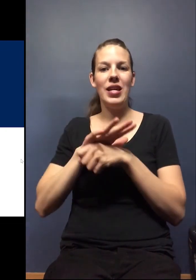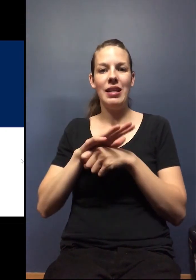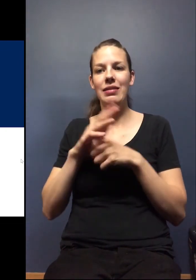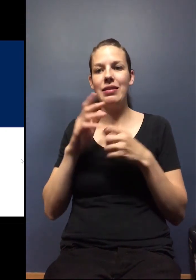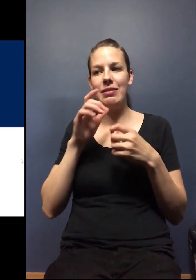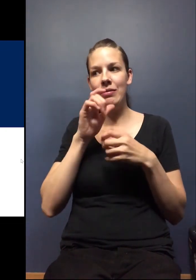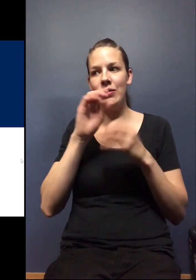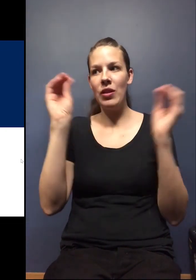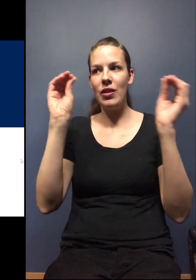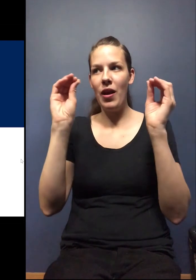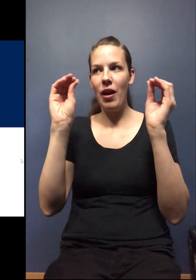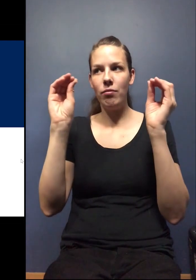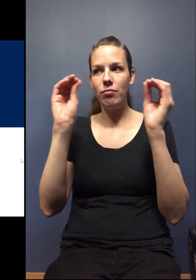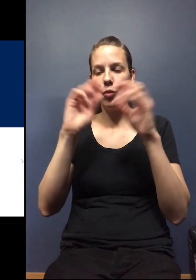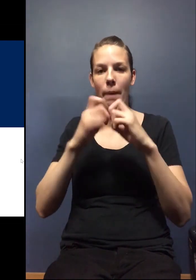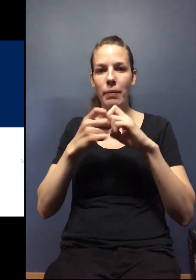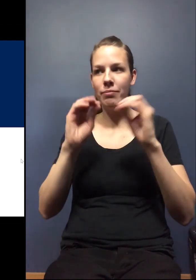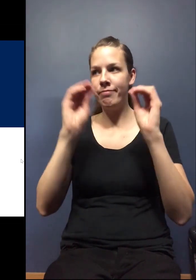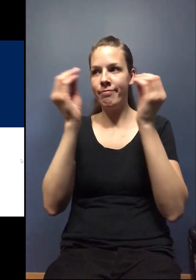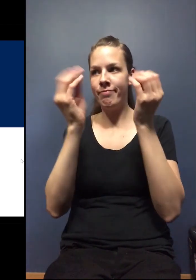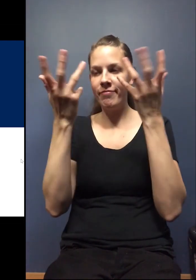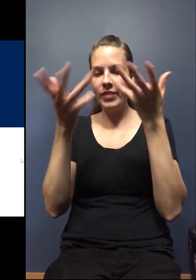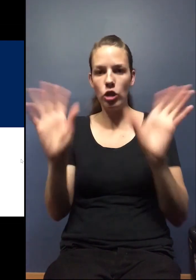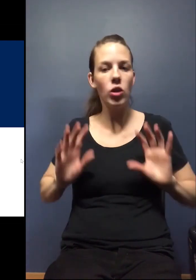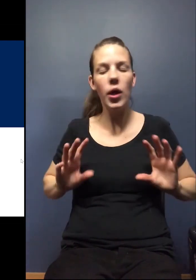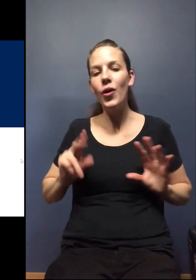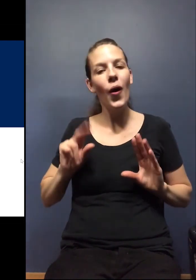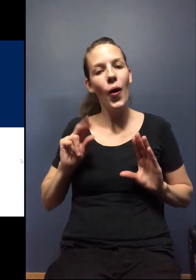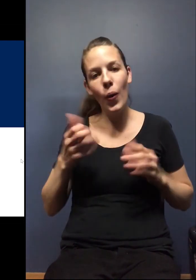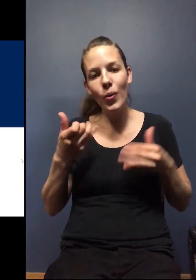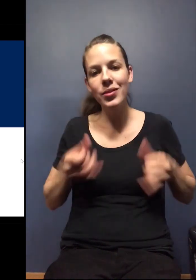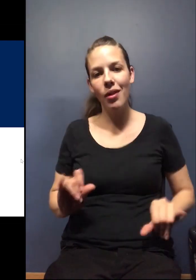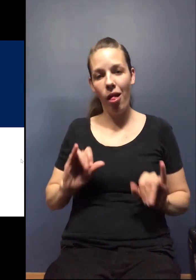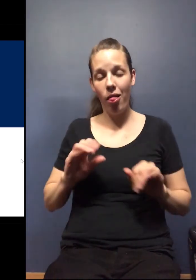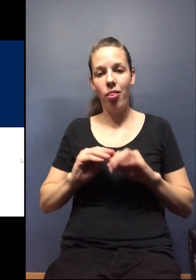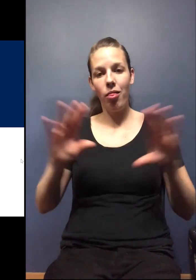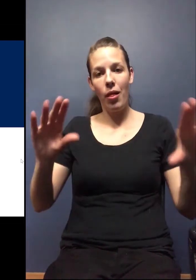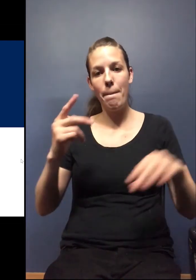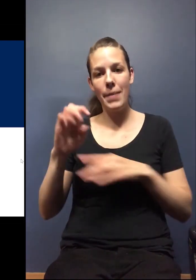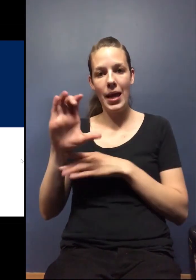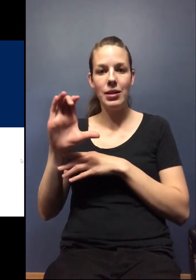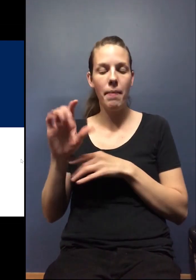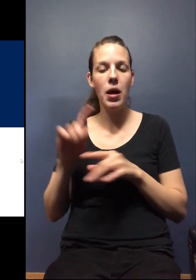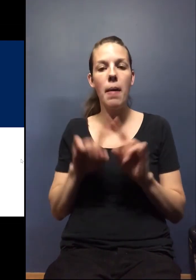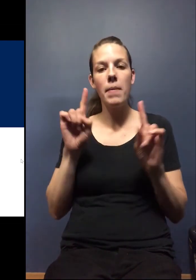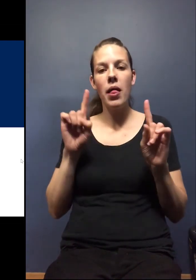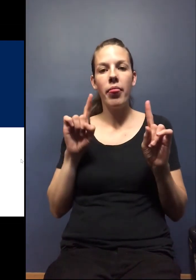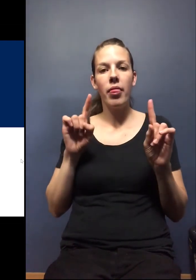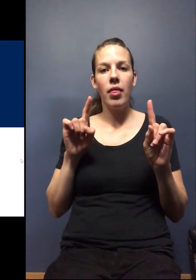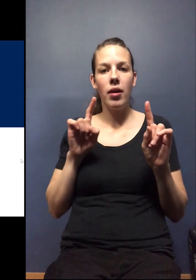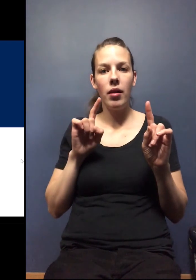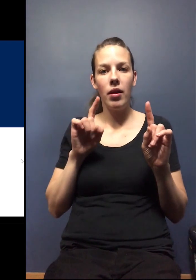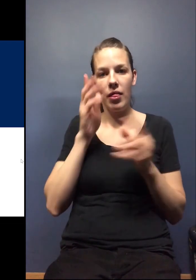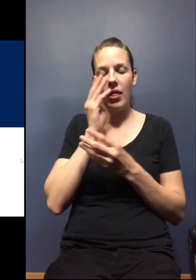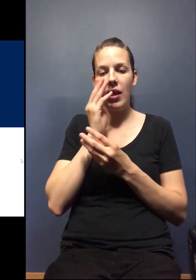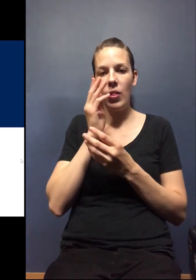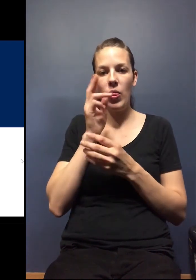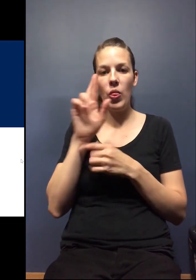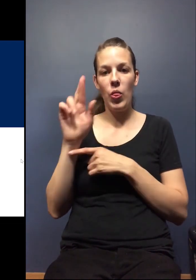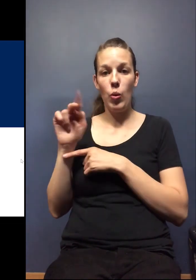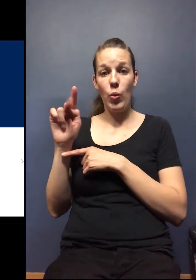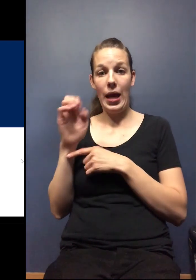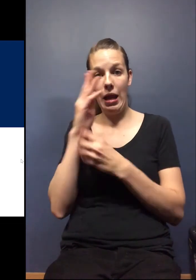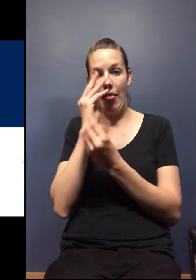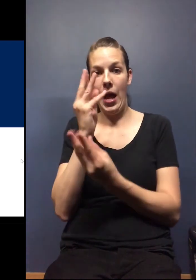is no longer a problem in our community. We've established that we definitely still are in the midst of a pandemic. Um, but just because the, the